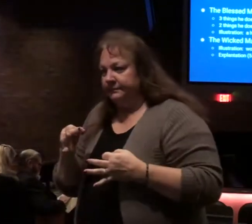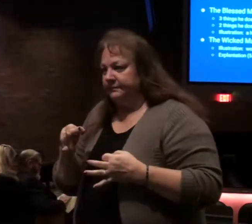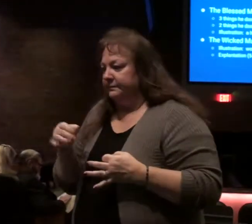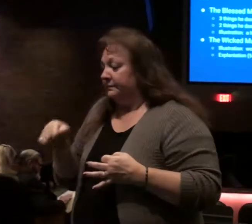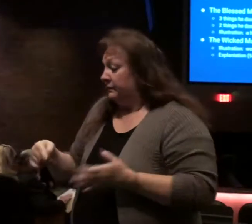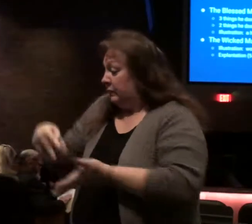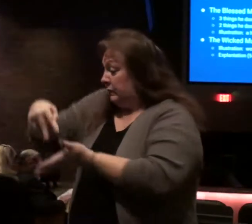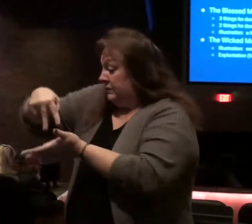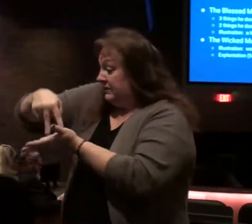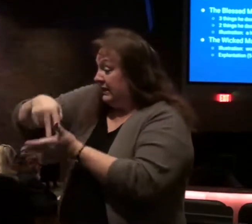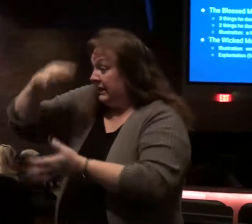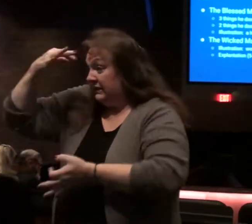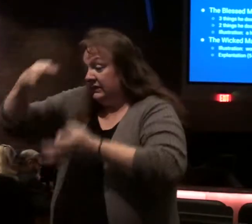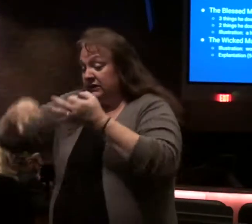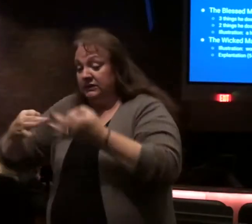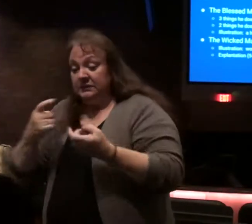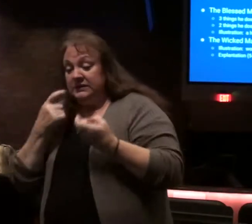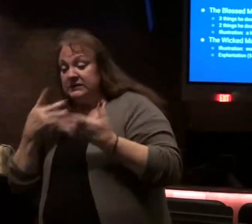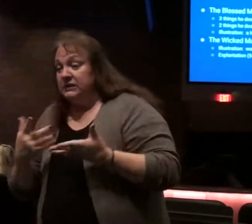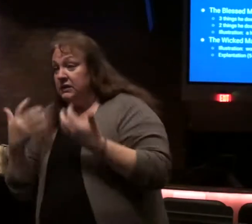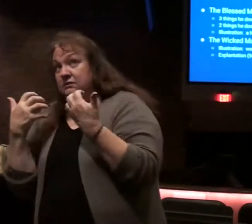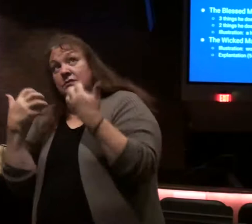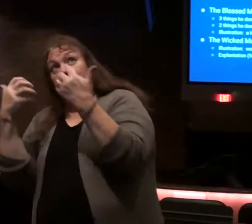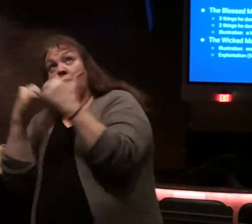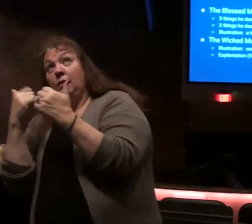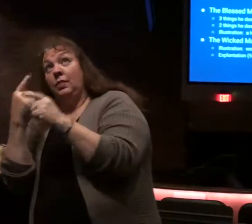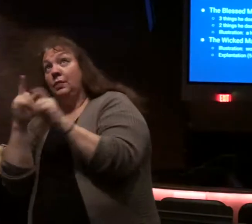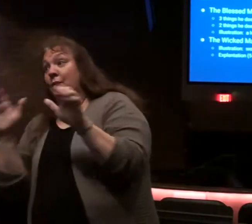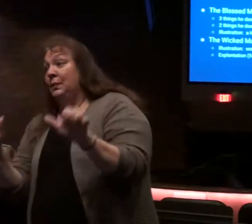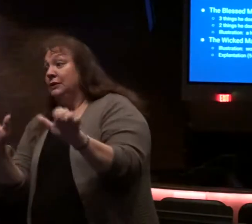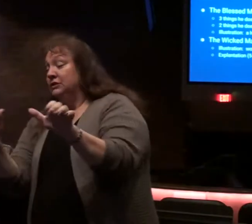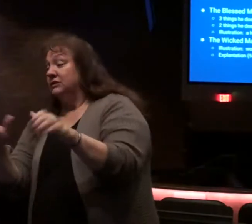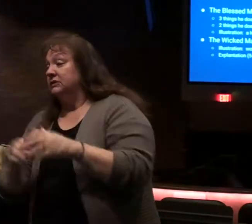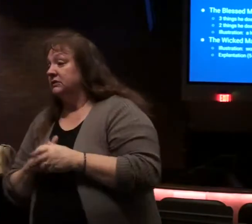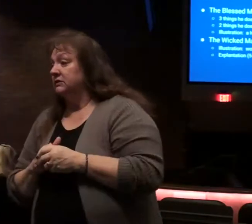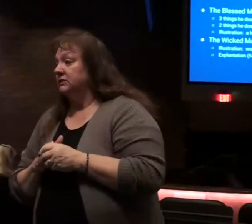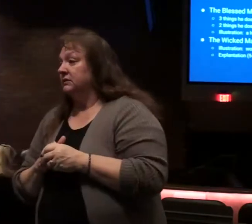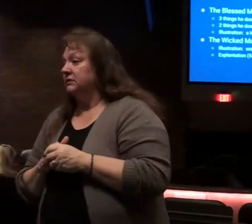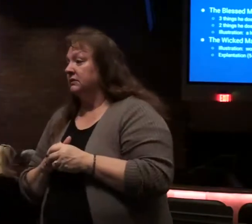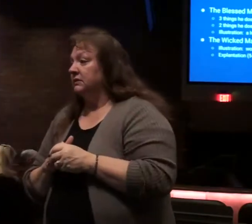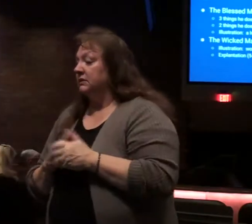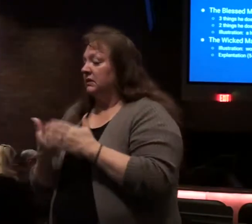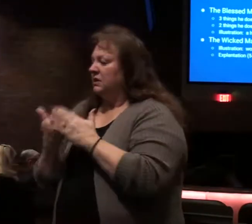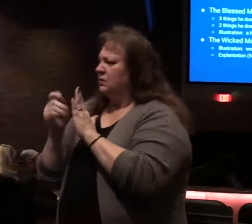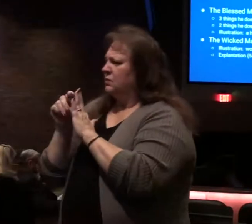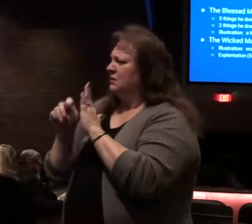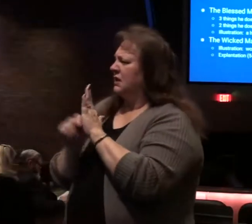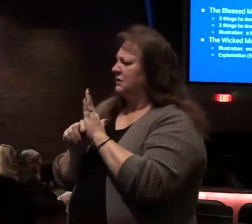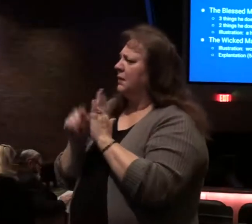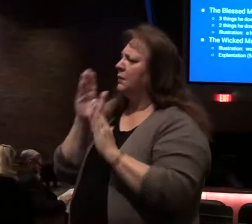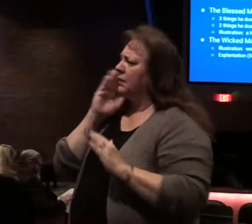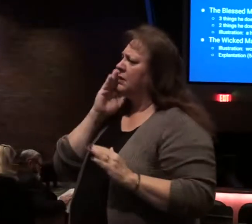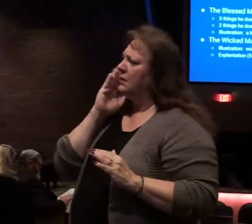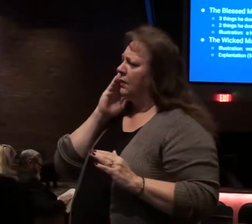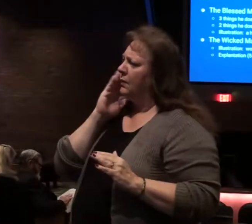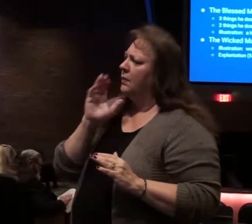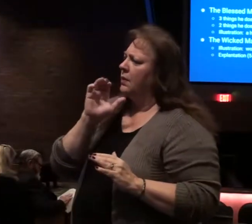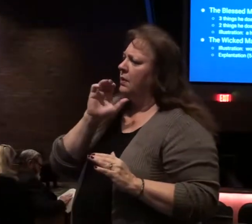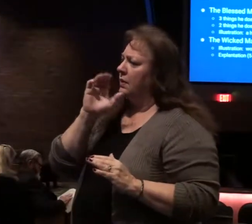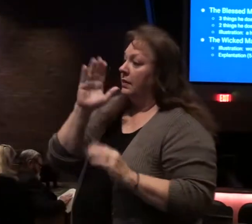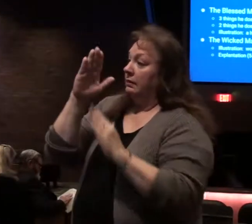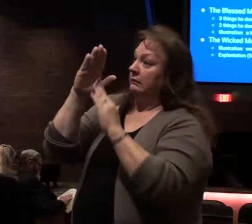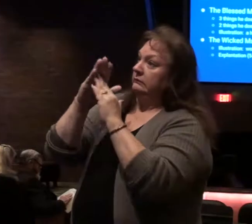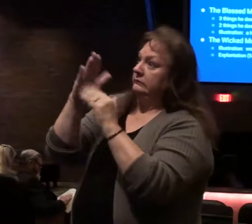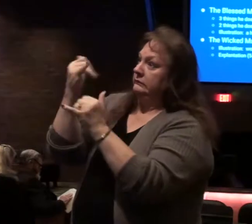stand in the judgment sinners in the assembly of the righteous now from New Testament Revelation we know the ultimate